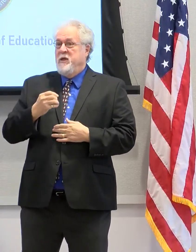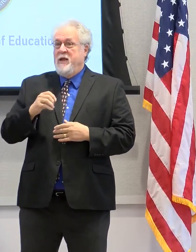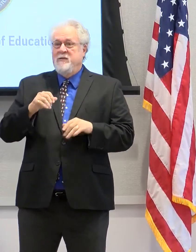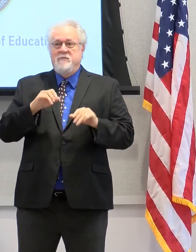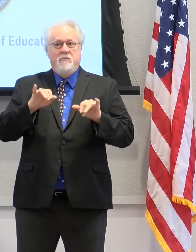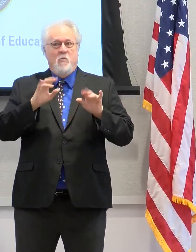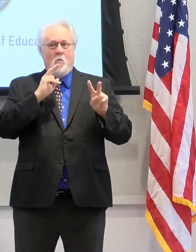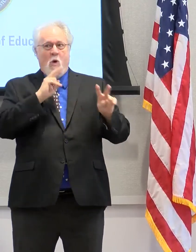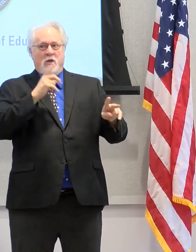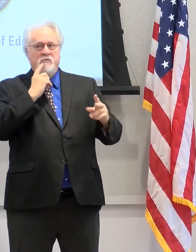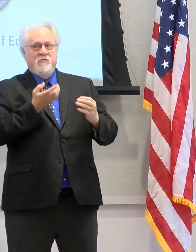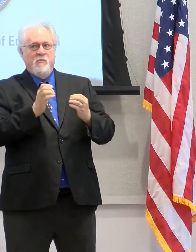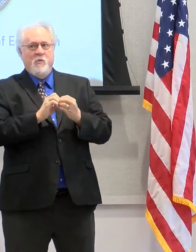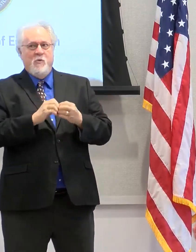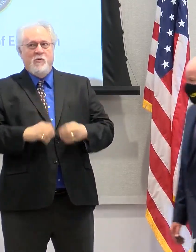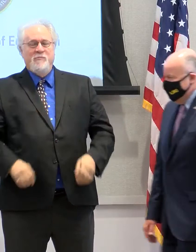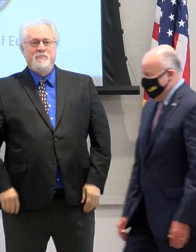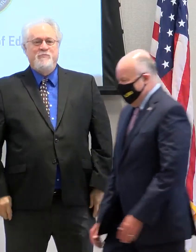stay tuned for more.